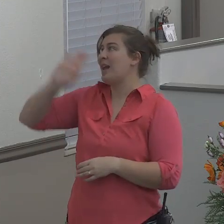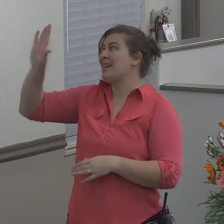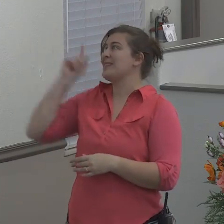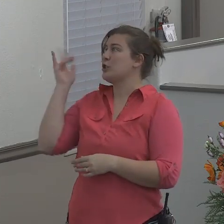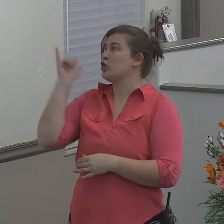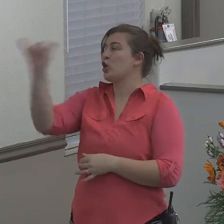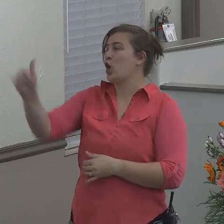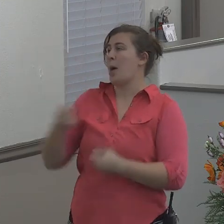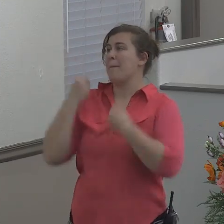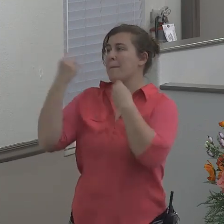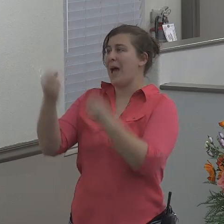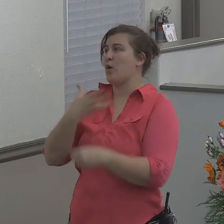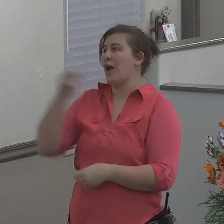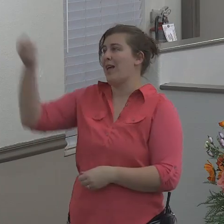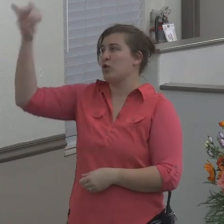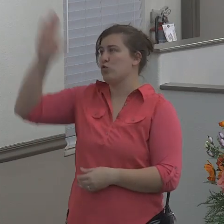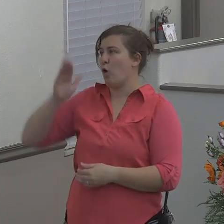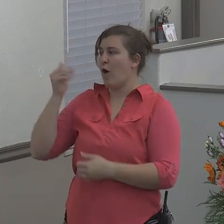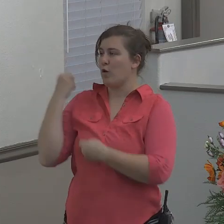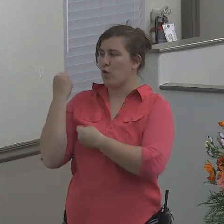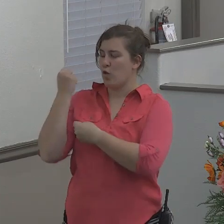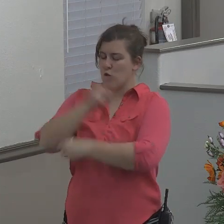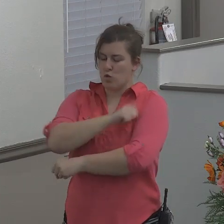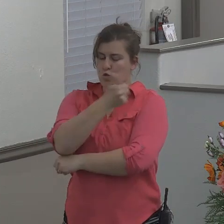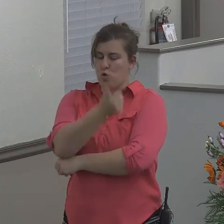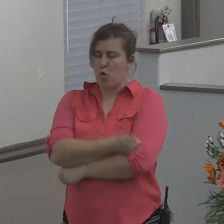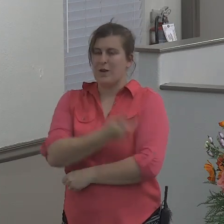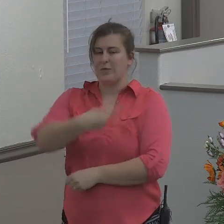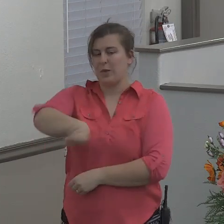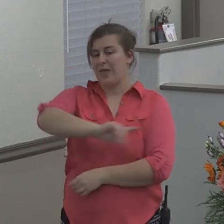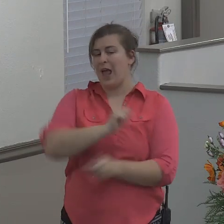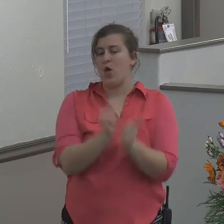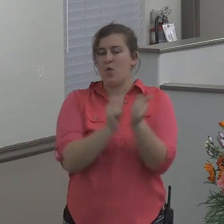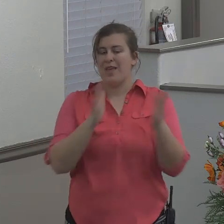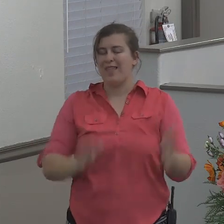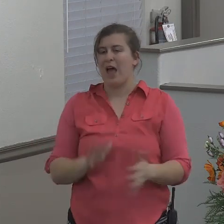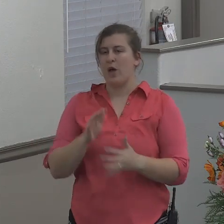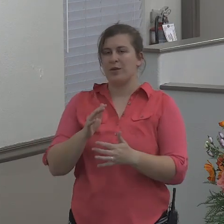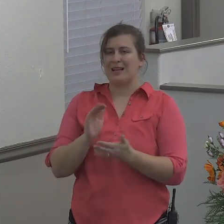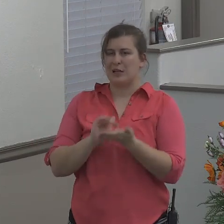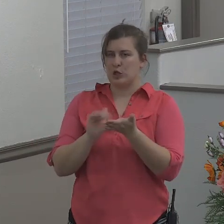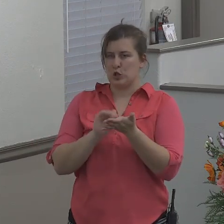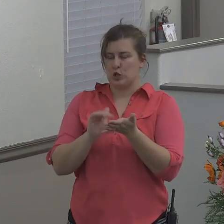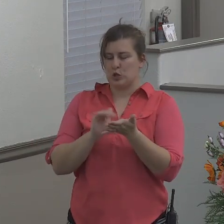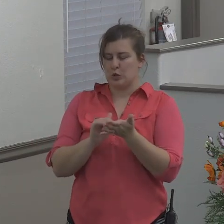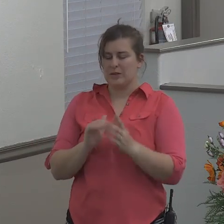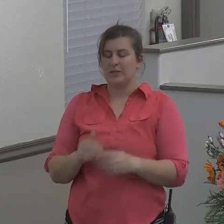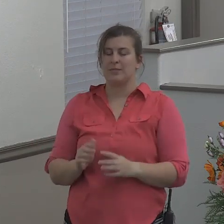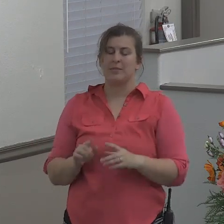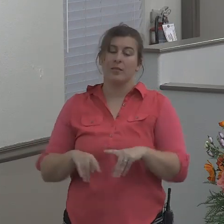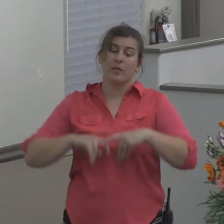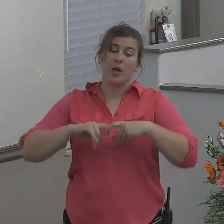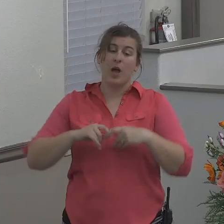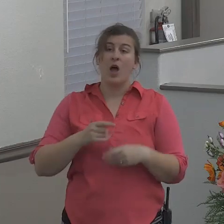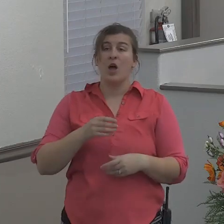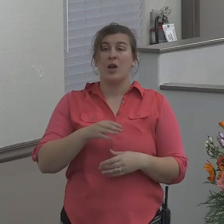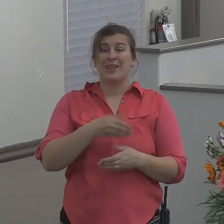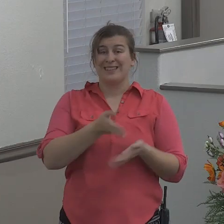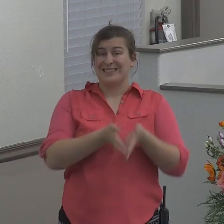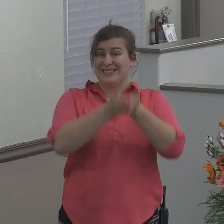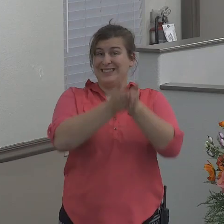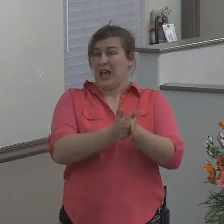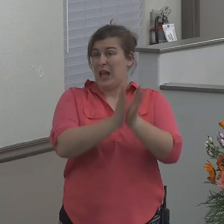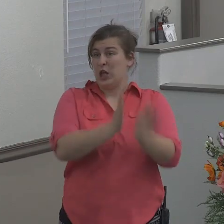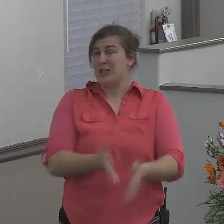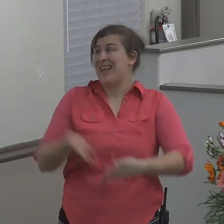are without excuse. If you noticed, they prayed to God that Jonah's blood would not be on their